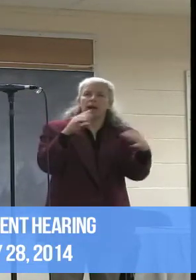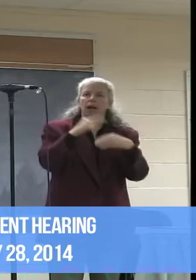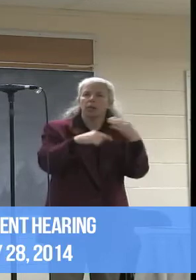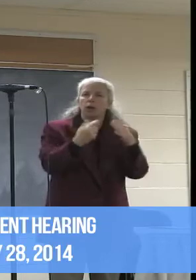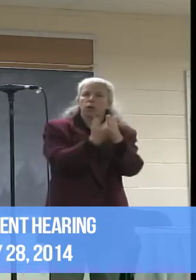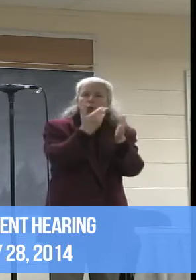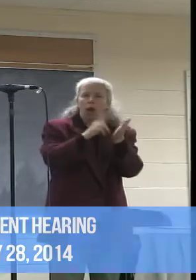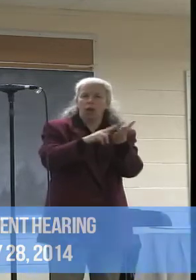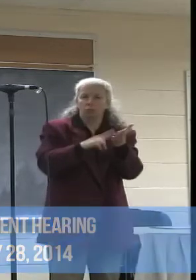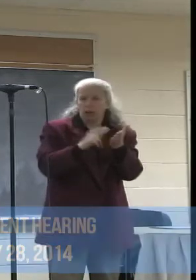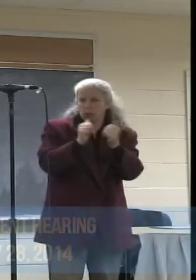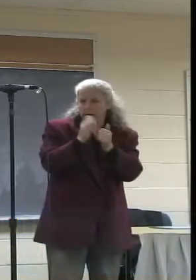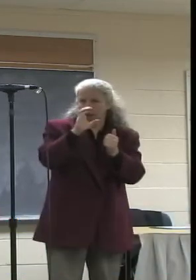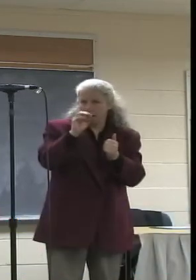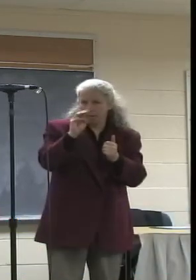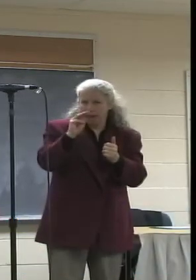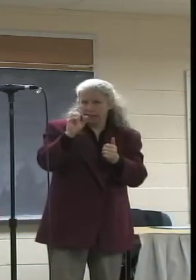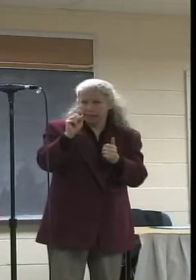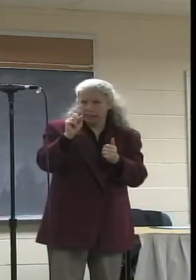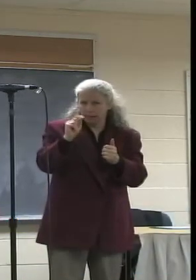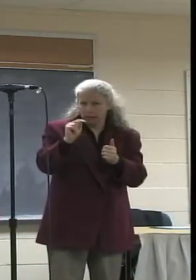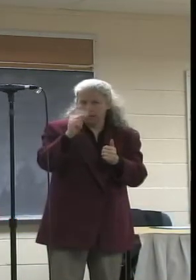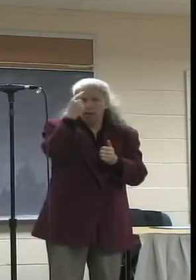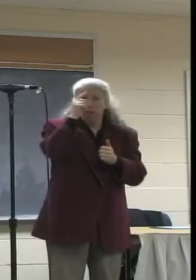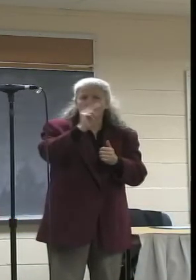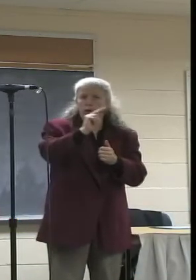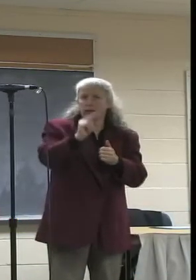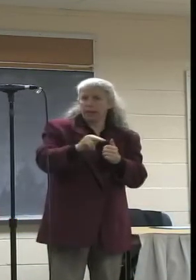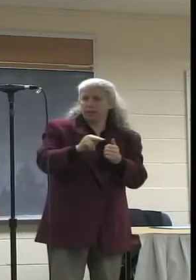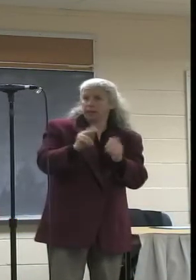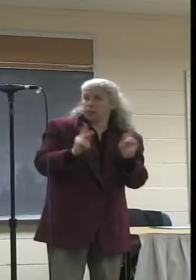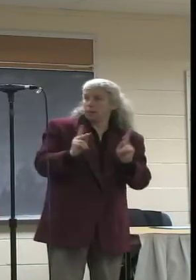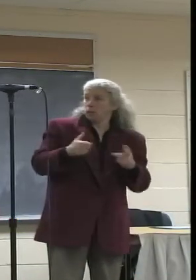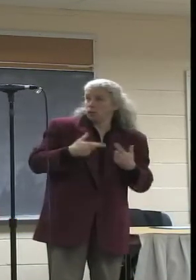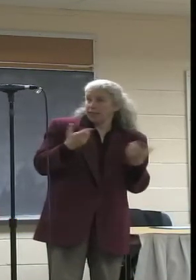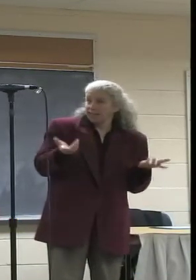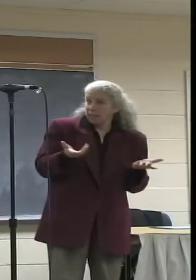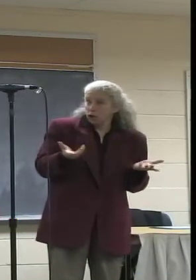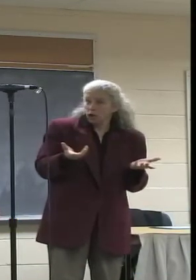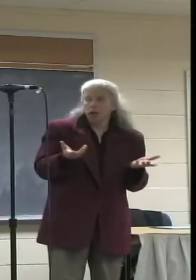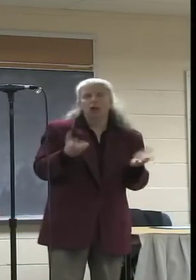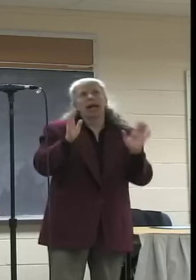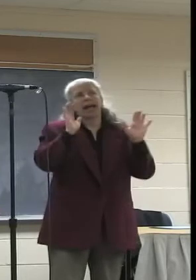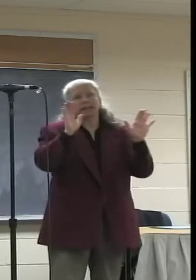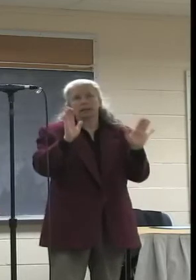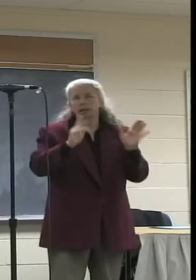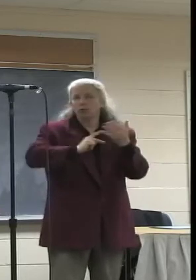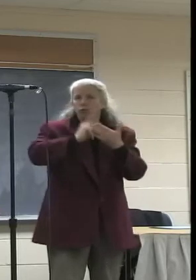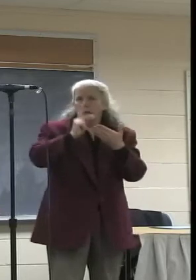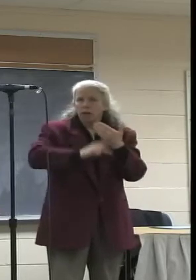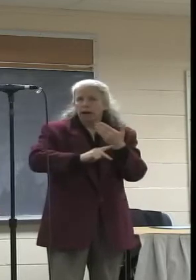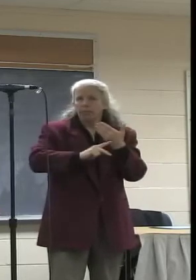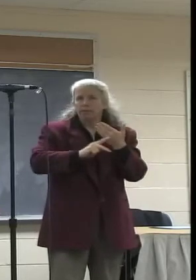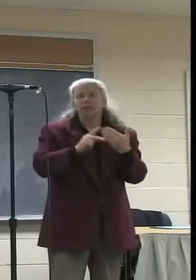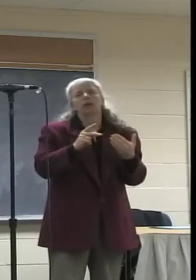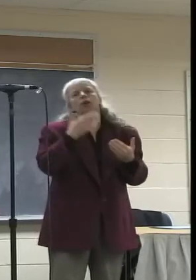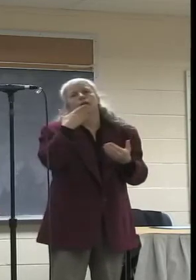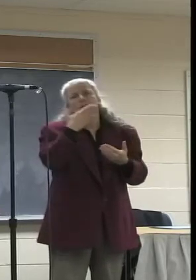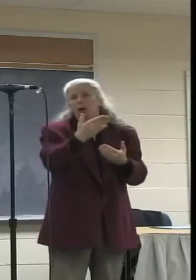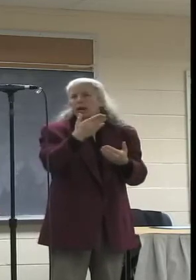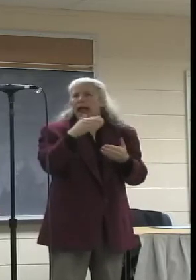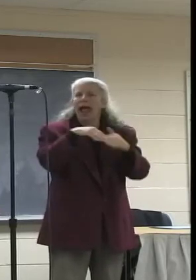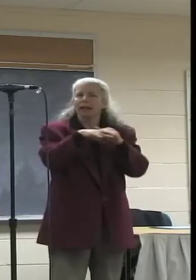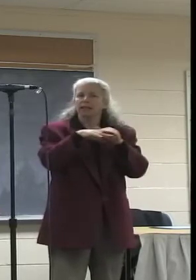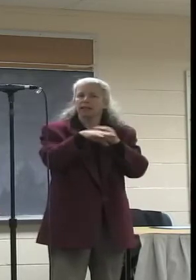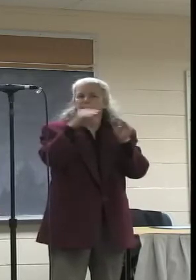Comcast that will provide Northampton residents with our continued excellent programming, the best access to